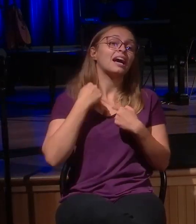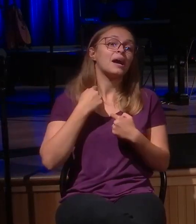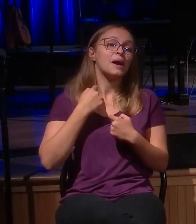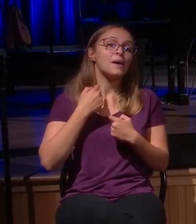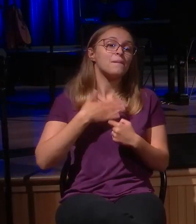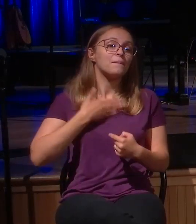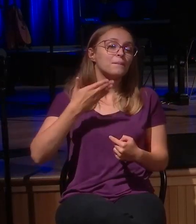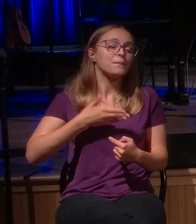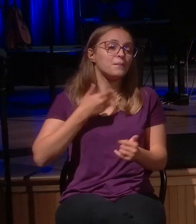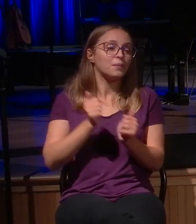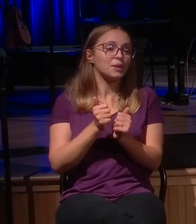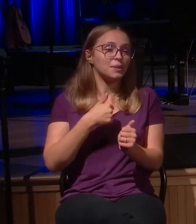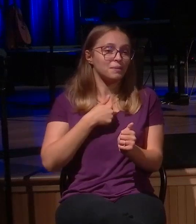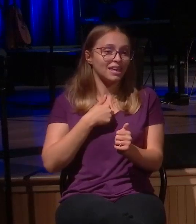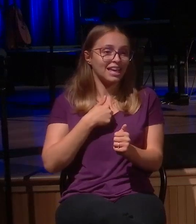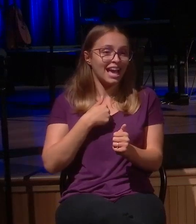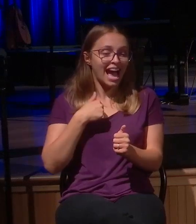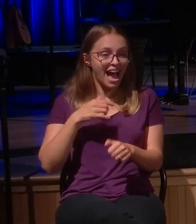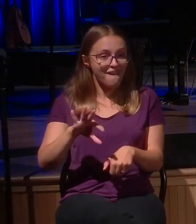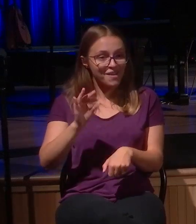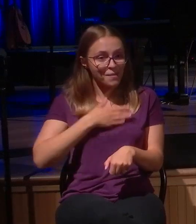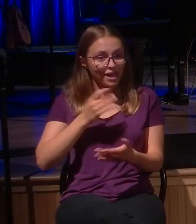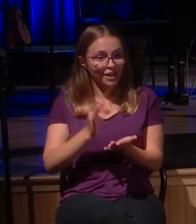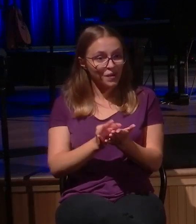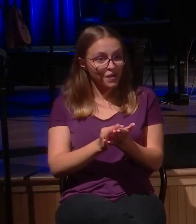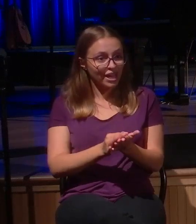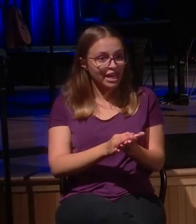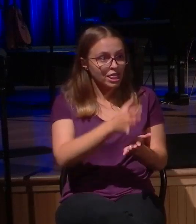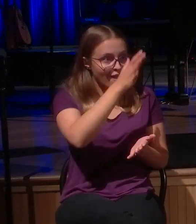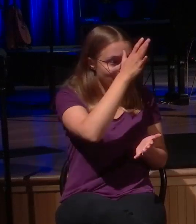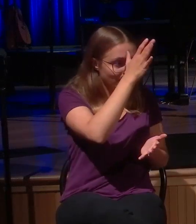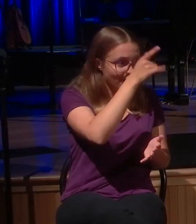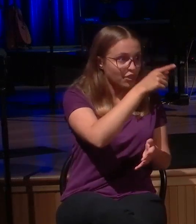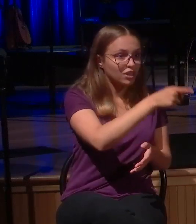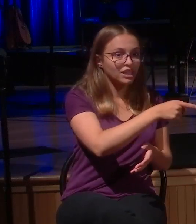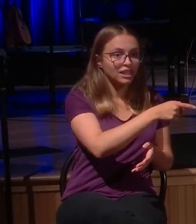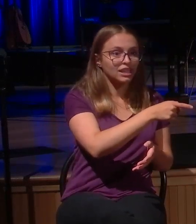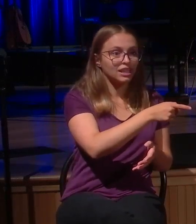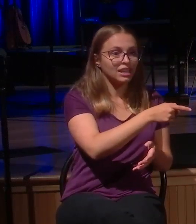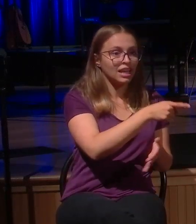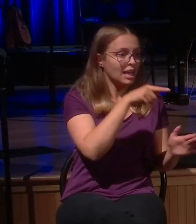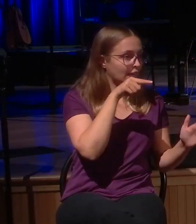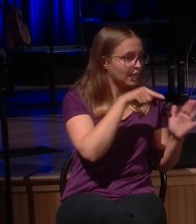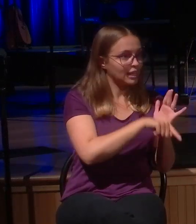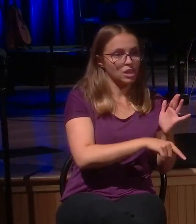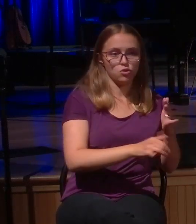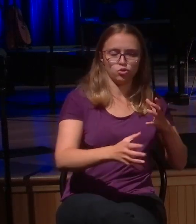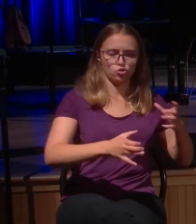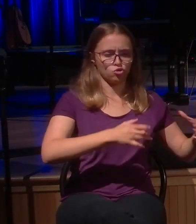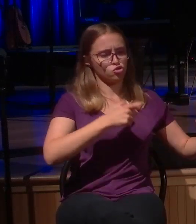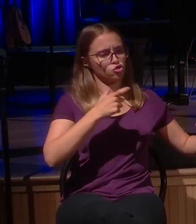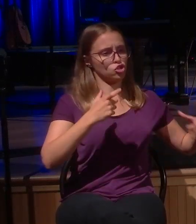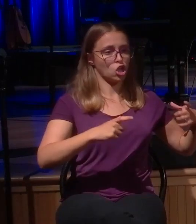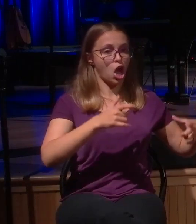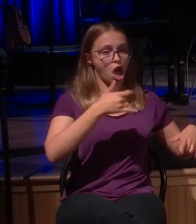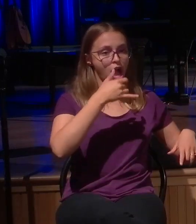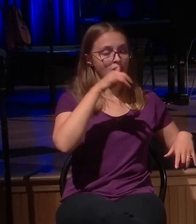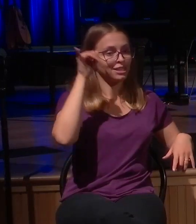father, he calls the whole community together. He slays the fattened calf. He throws a party. He says, let us eat and